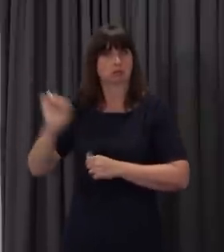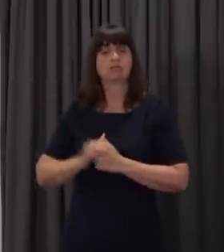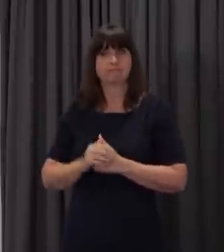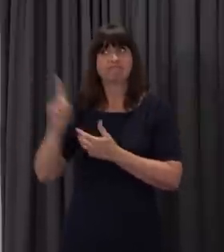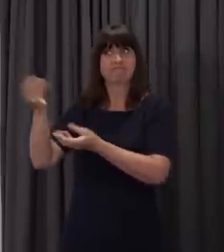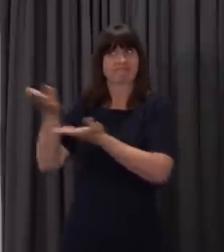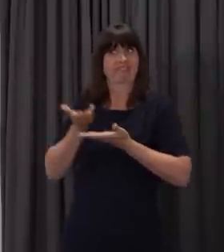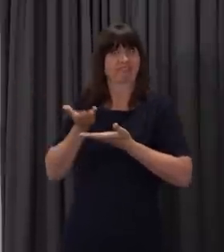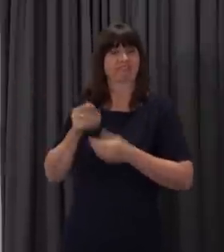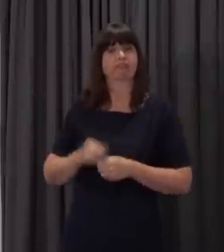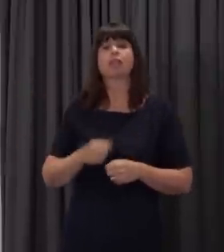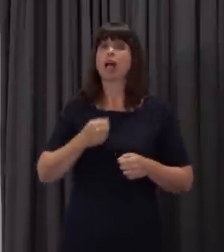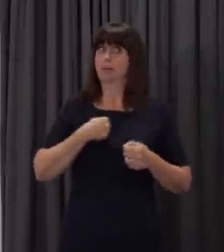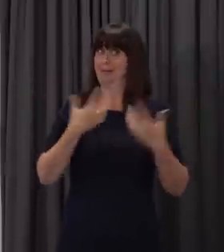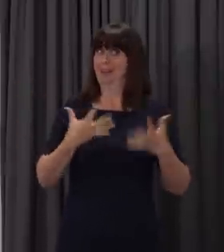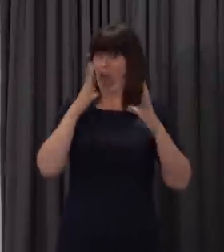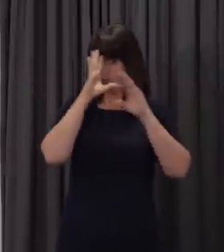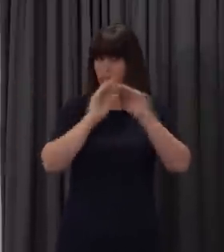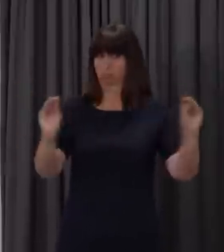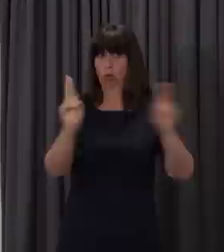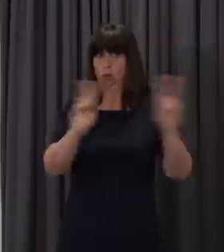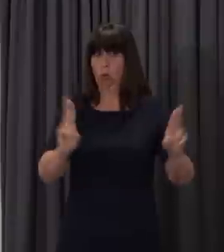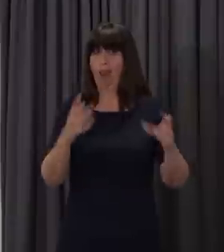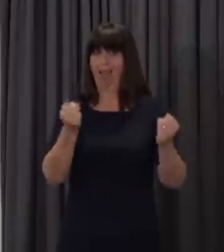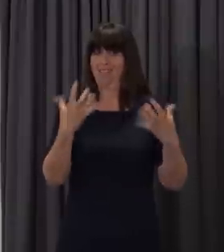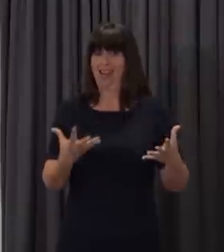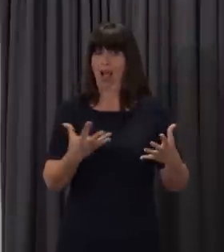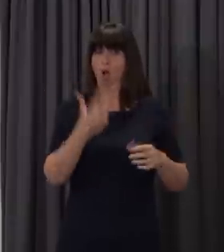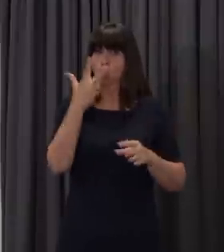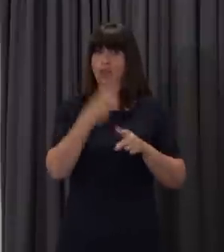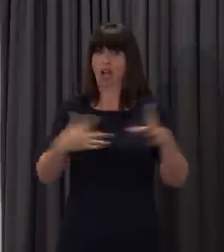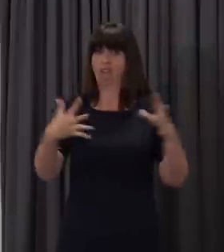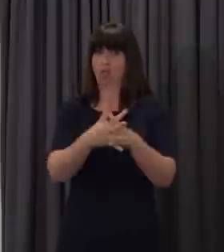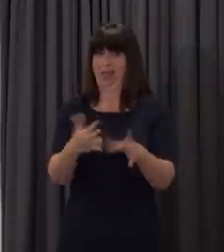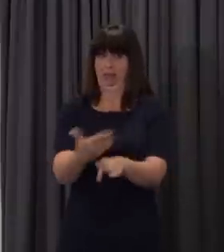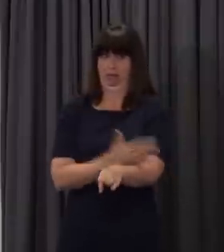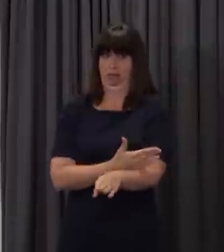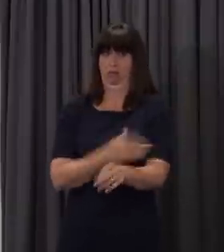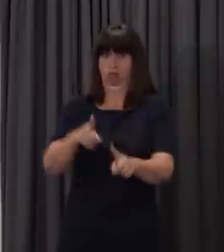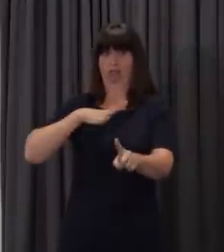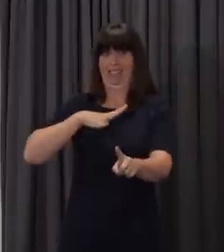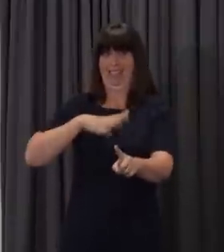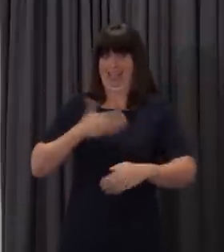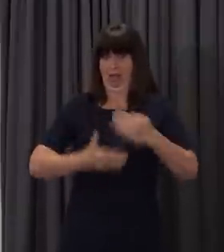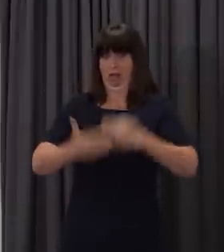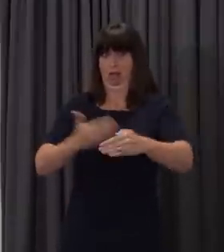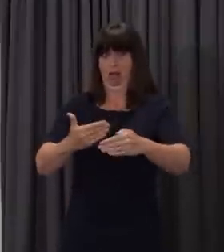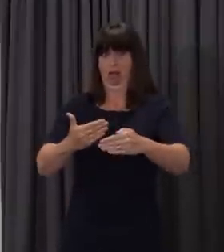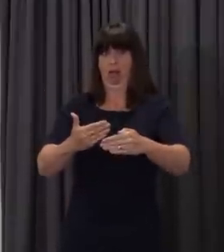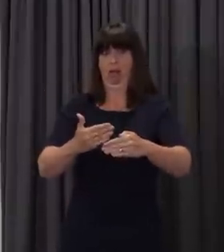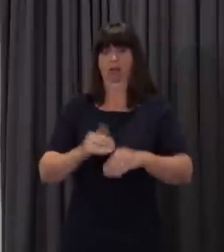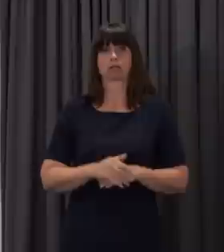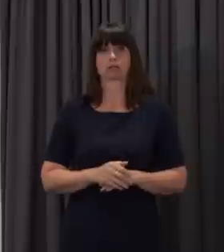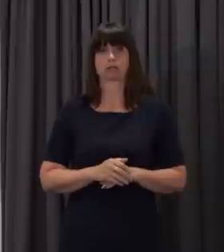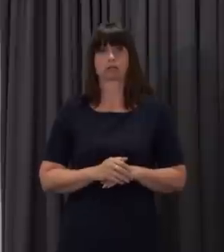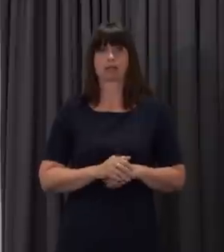I'm giving schools three and a half weeks to continue to prepare for this next phase. Guidance for child care